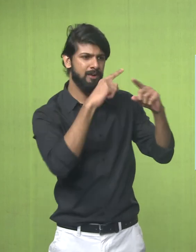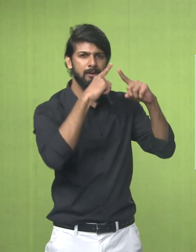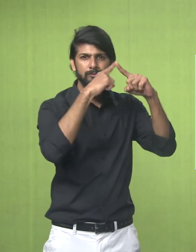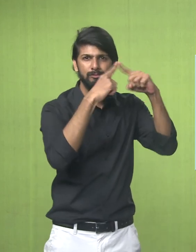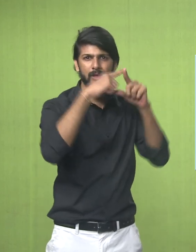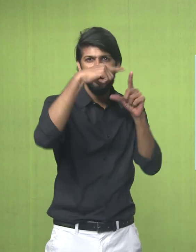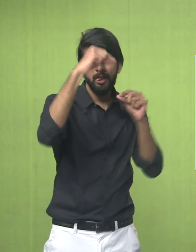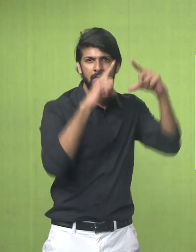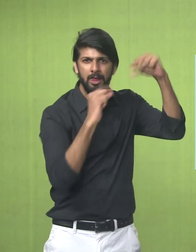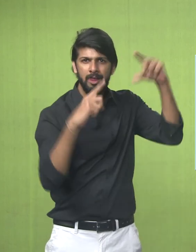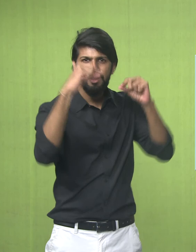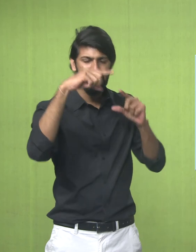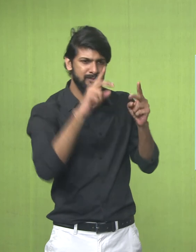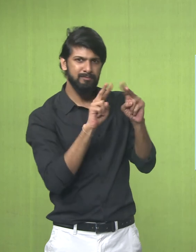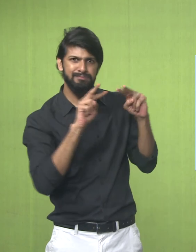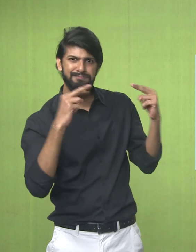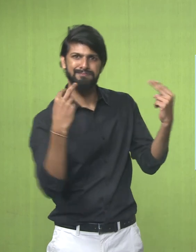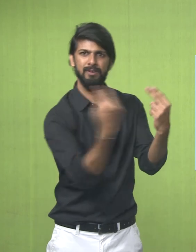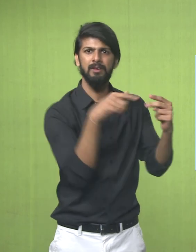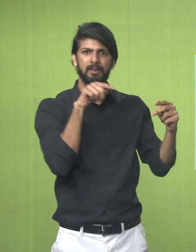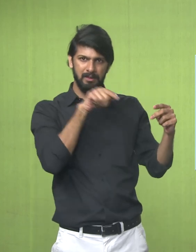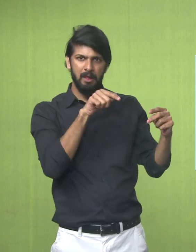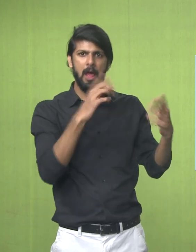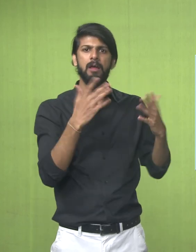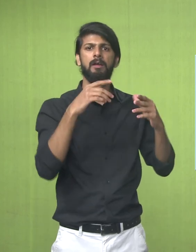Section Has The Bird Formed With Foliage And